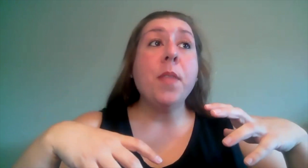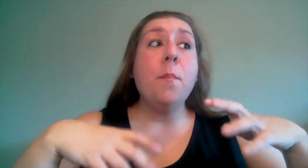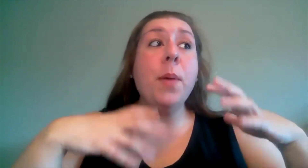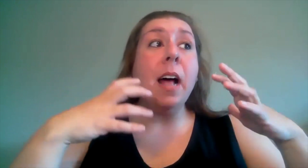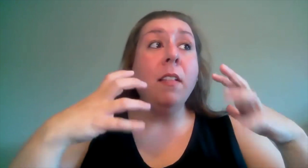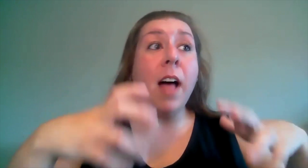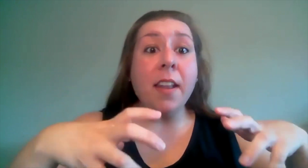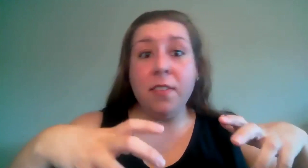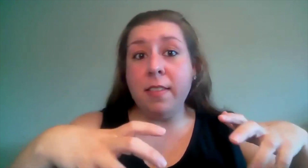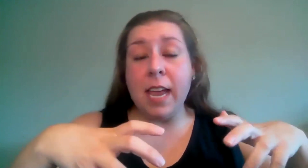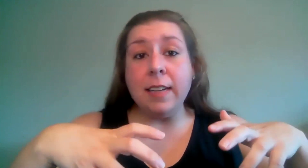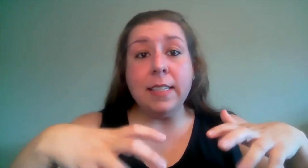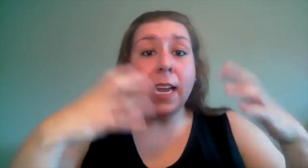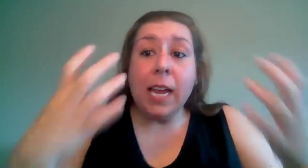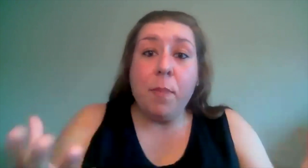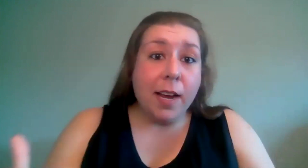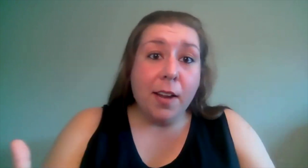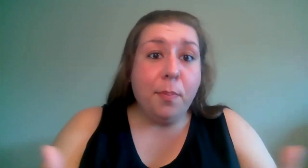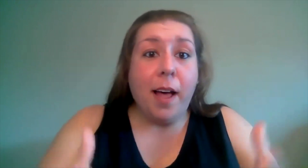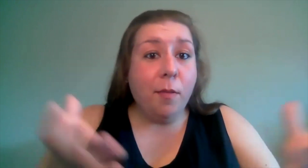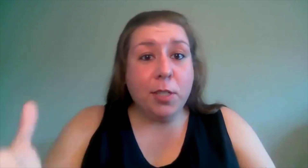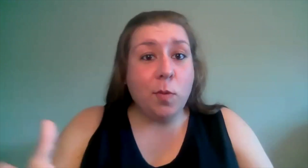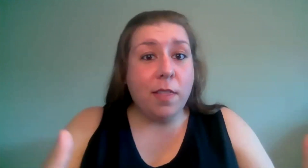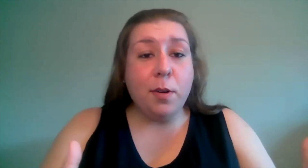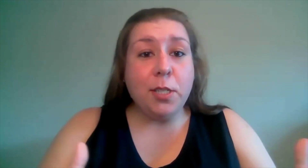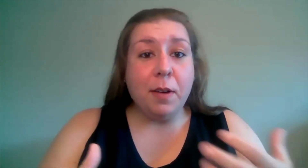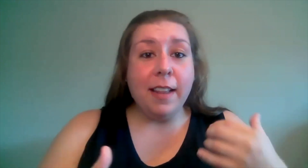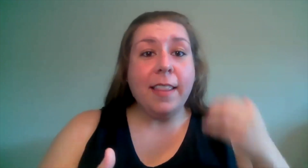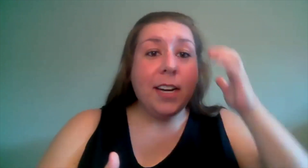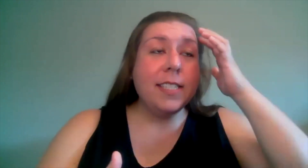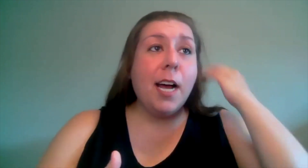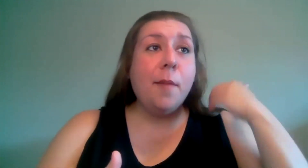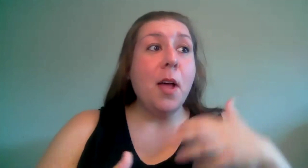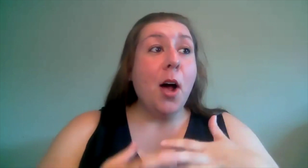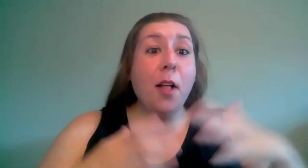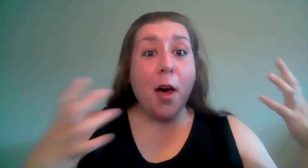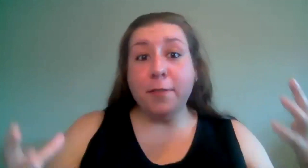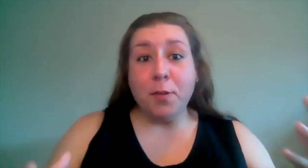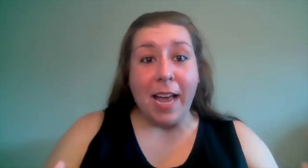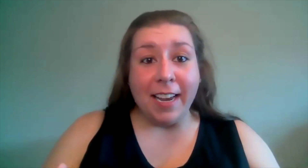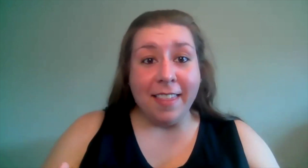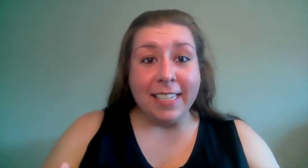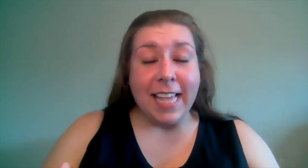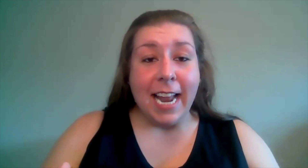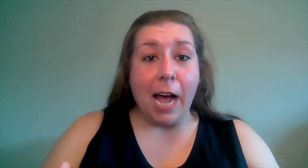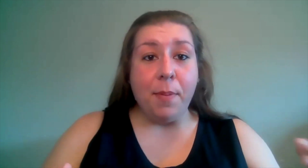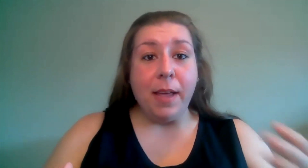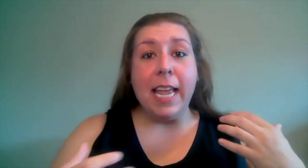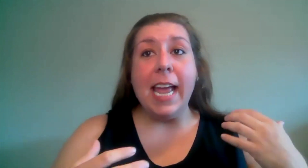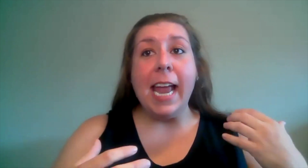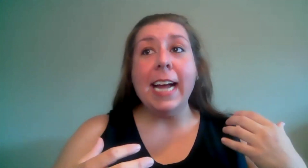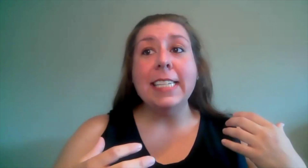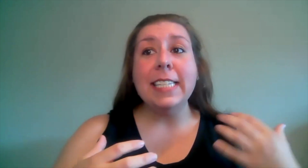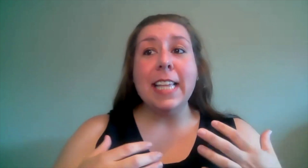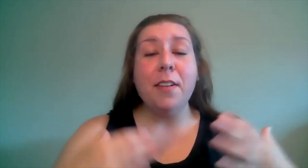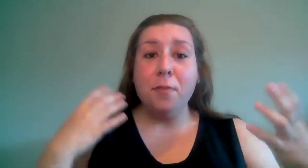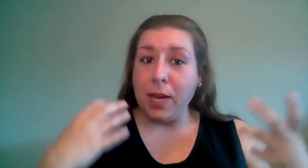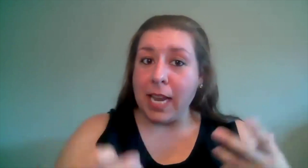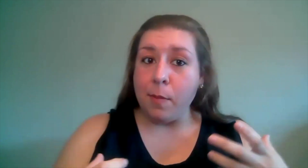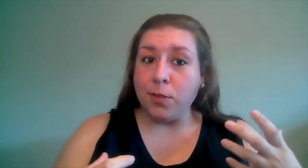but a lot of the things like in bucket of blood which is one that we're doing there's um a lot of dramatic things that happen and instead of being able